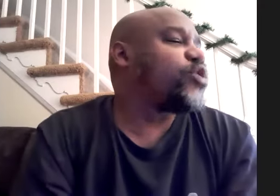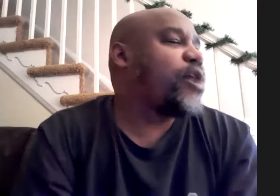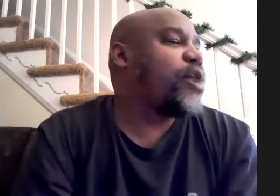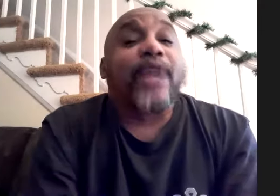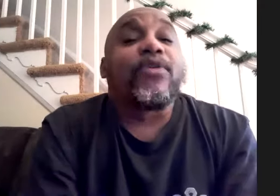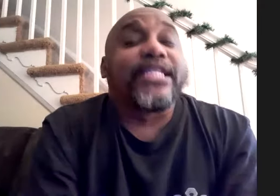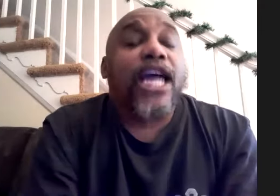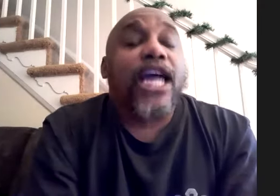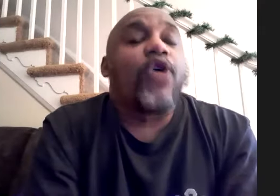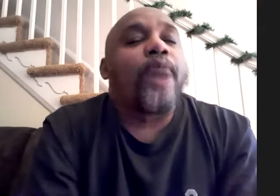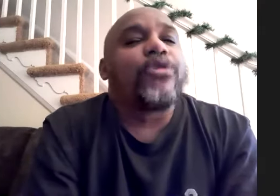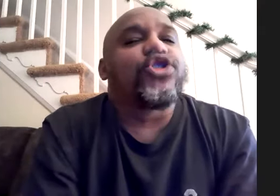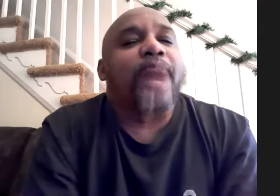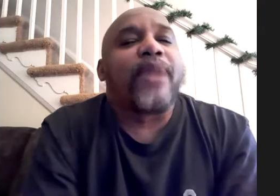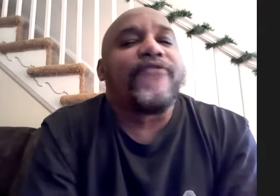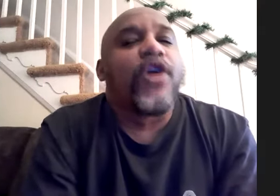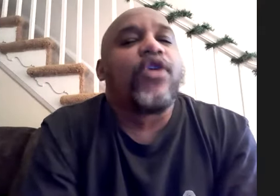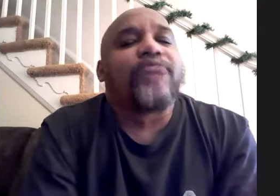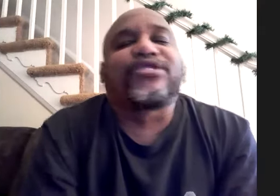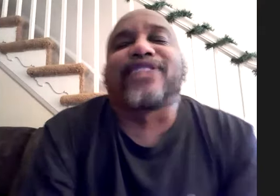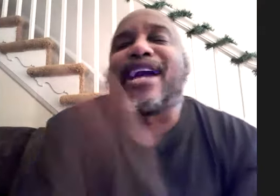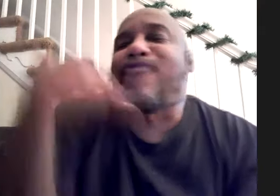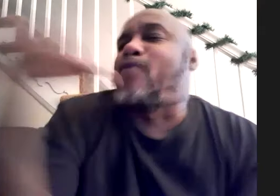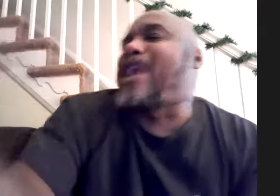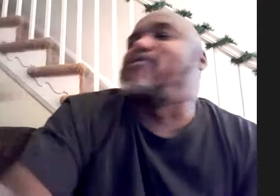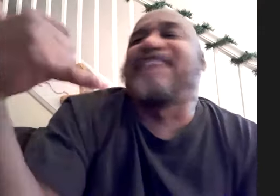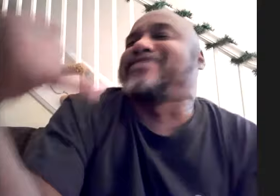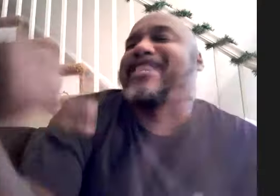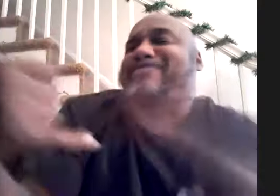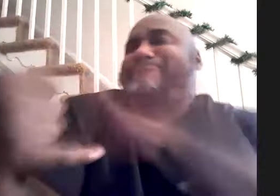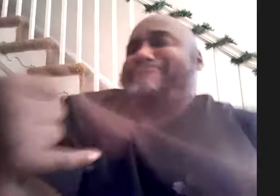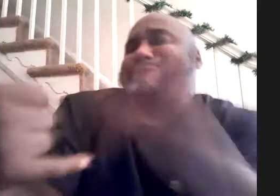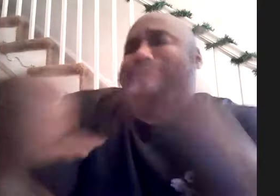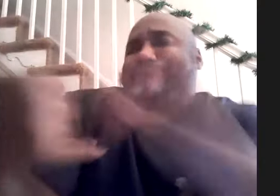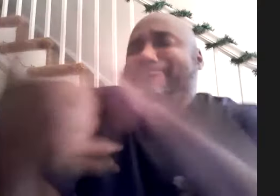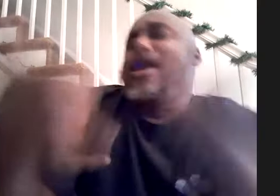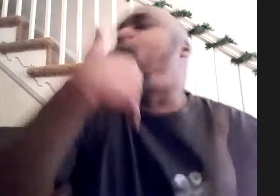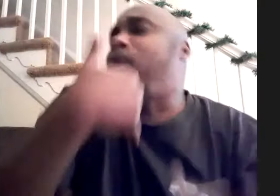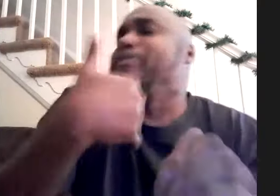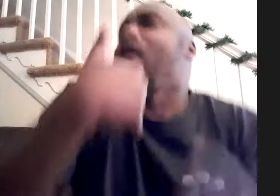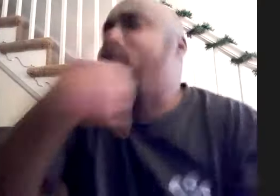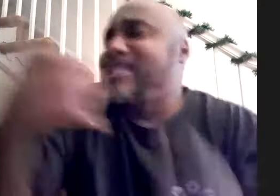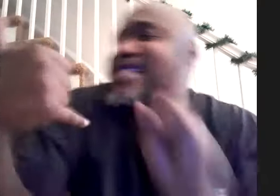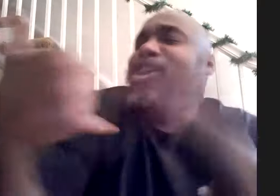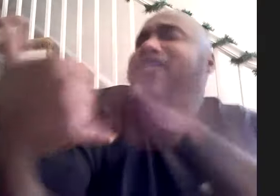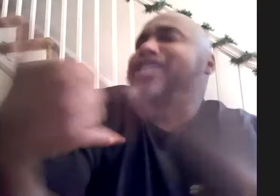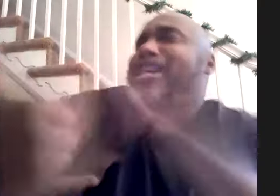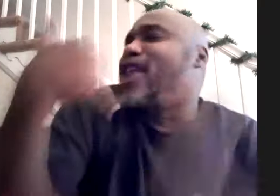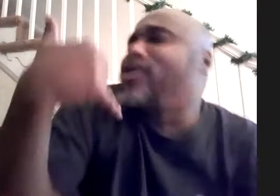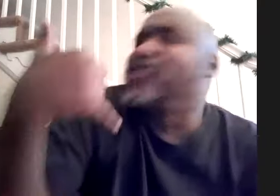part and mike when i tell you i almost dropped my phone i'm just like wait what it's like staying on hello right